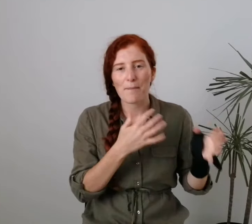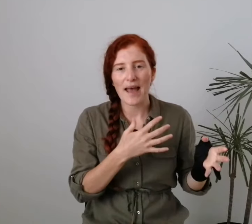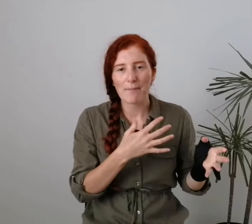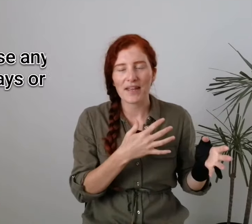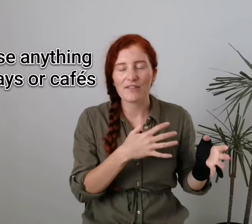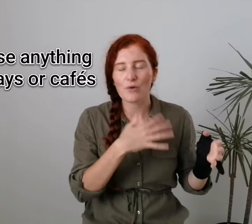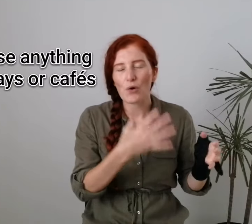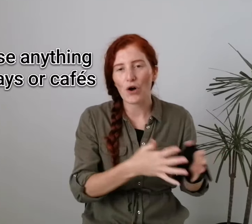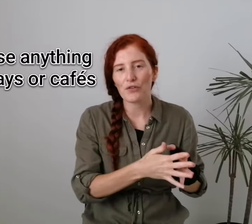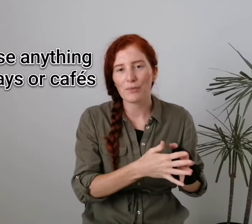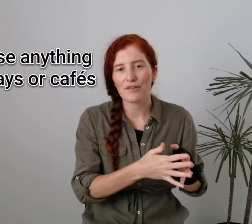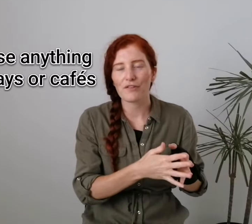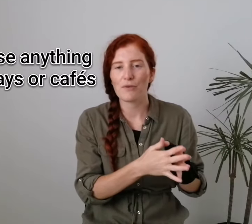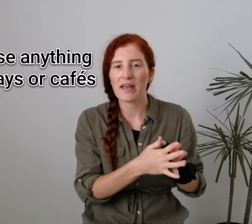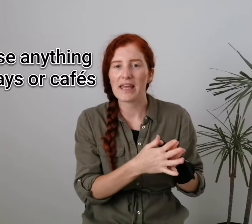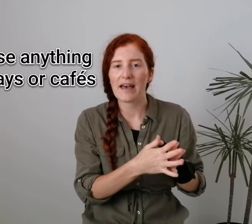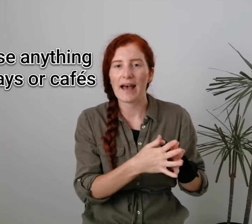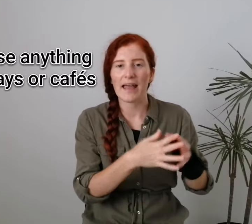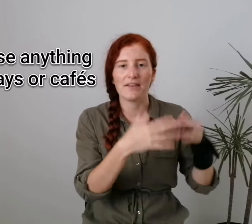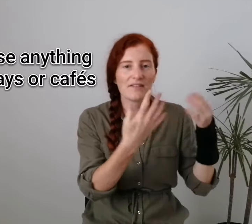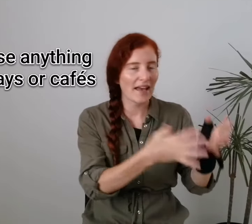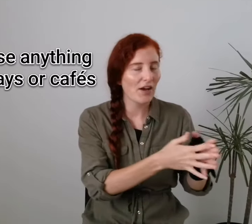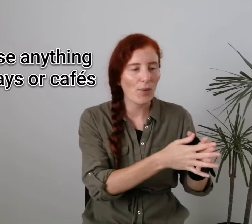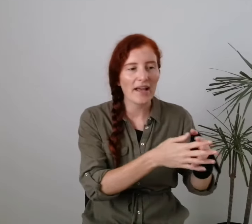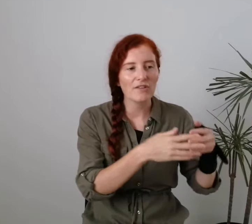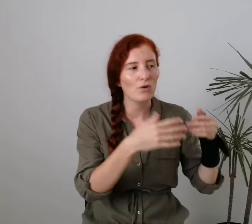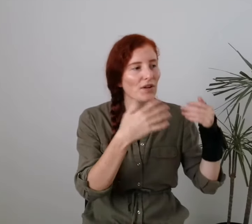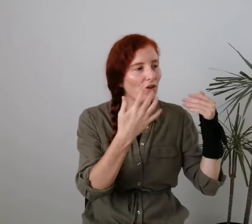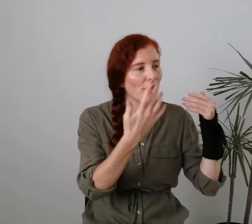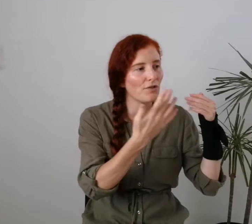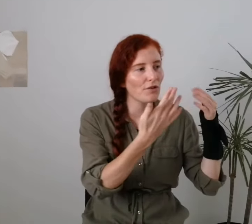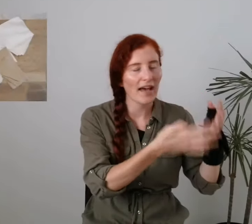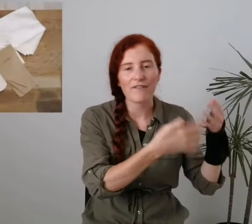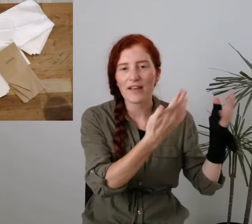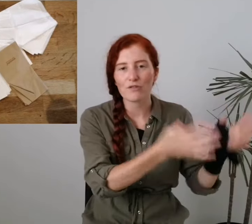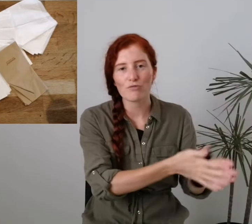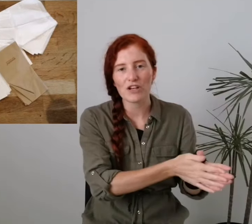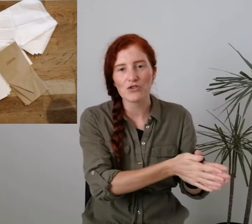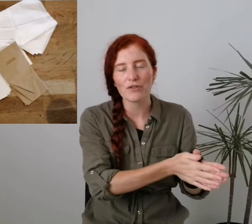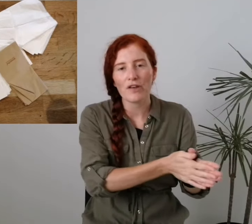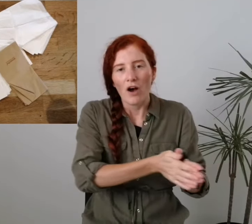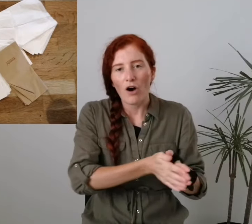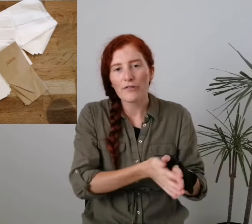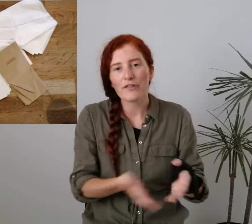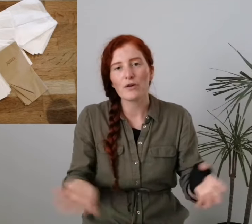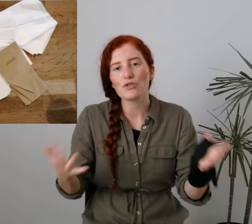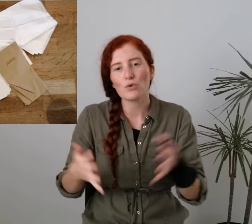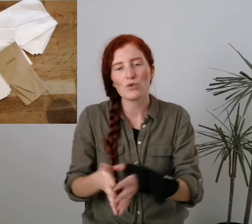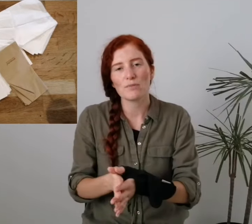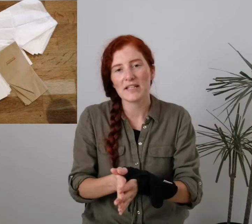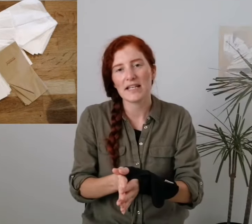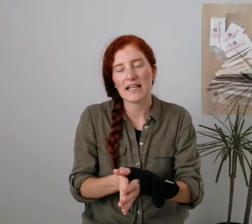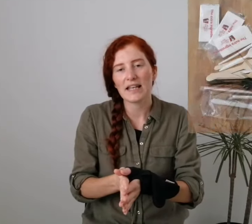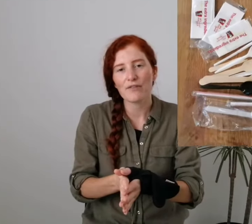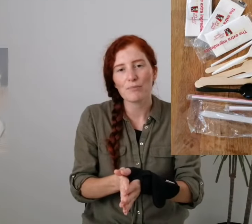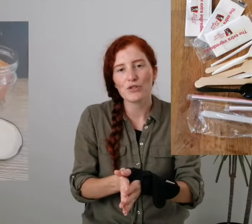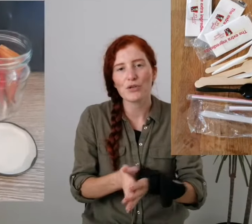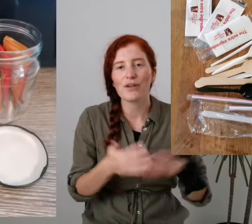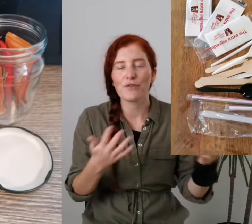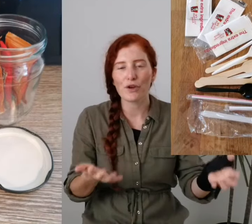that napkins or condiments that you may get in takeaways or when you go to cafes or restaurants, often they'll just automatically give them to you if